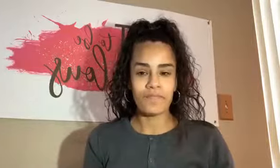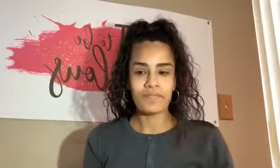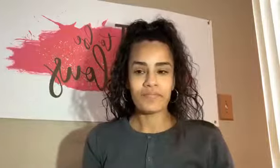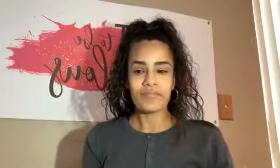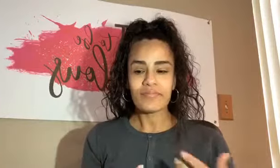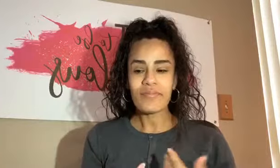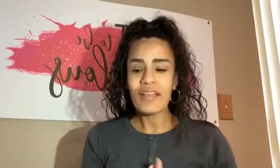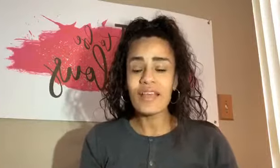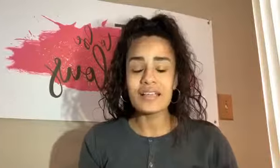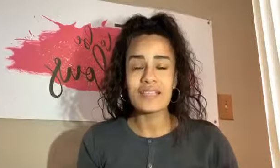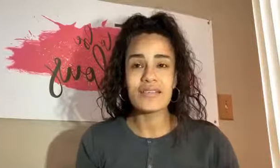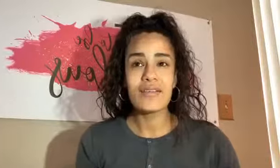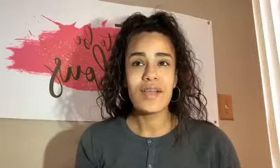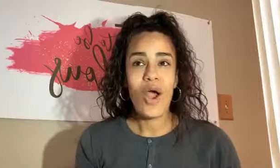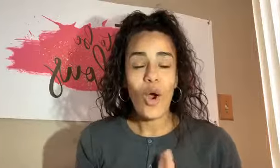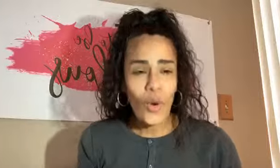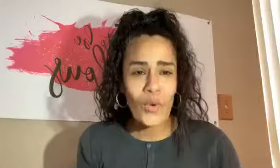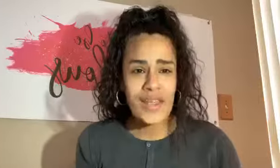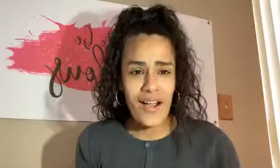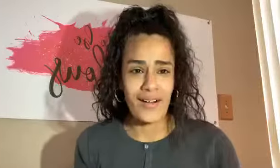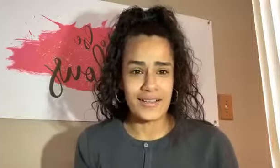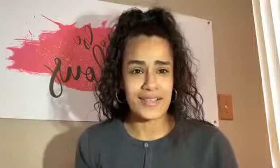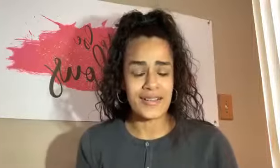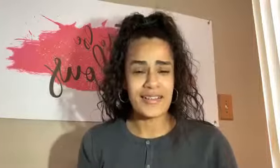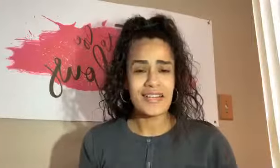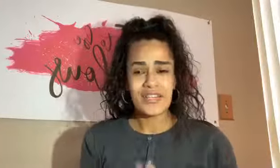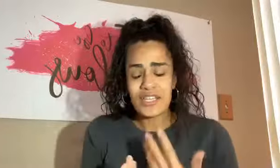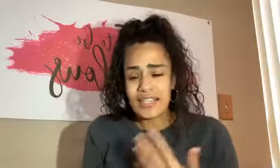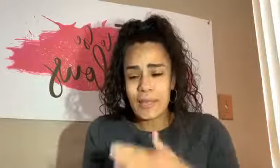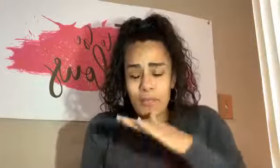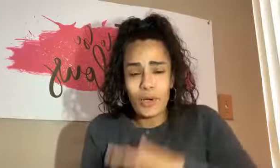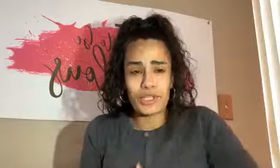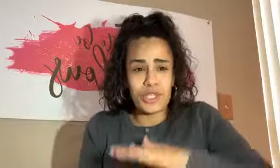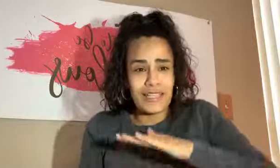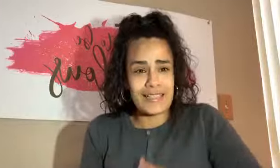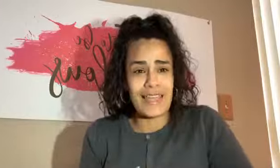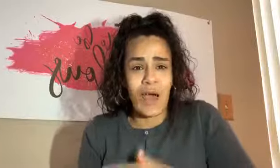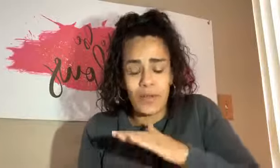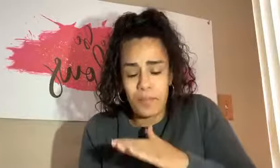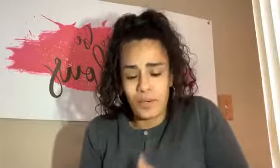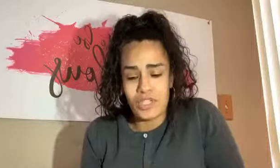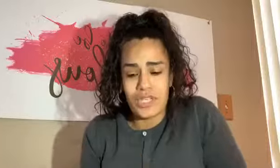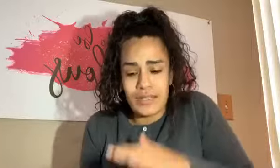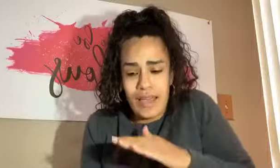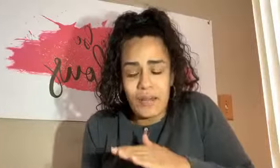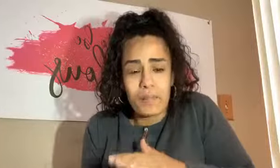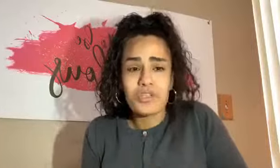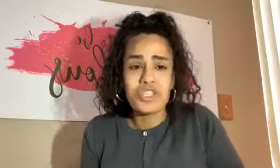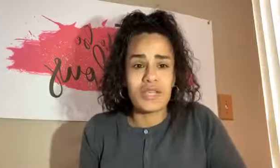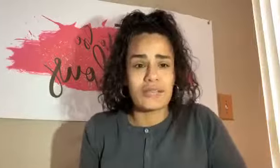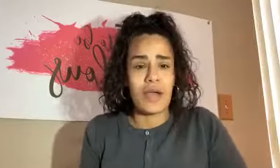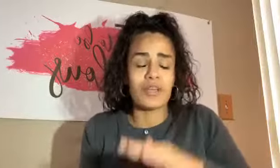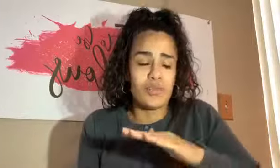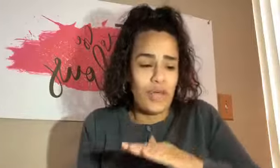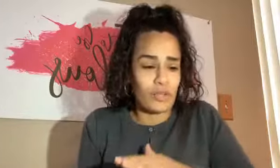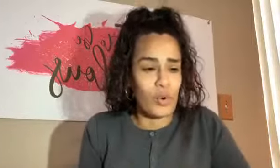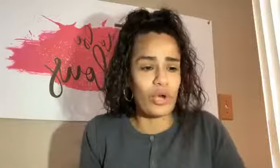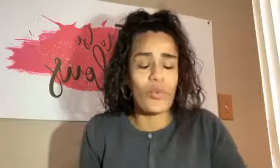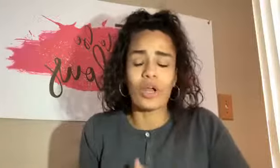that's hurting us to keep pushing it down and pushing it down and pushing it down because we have to go to work.